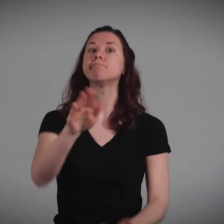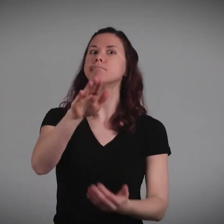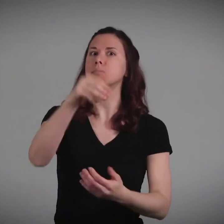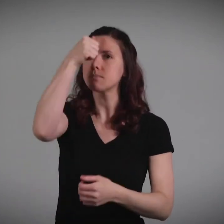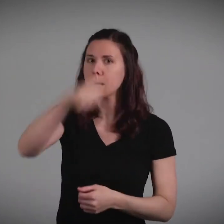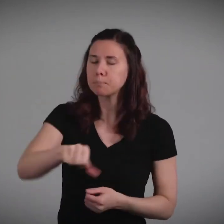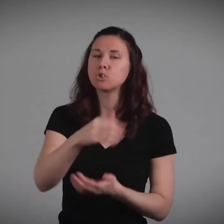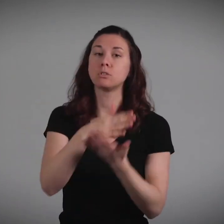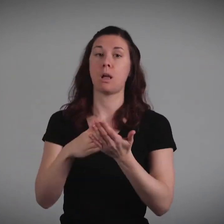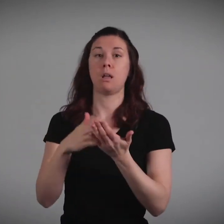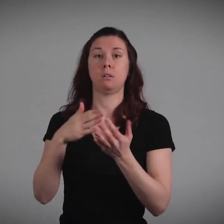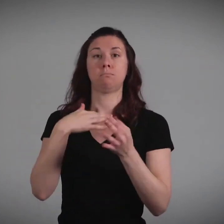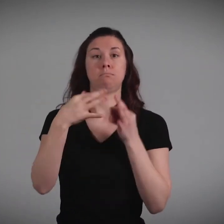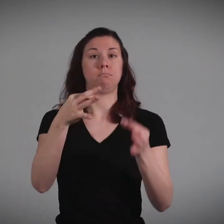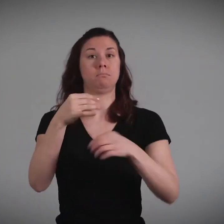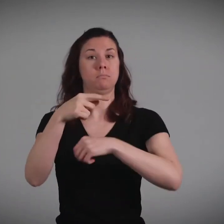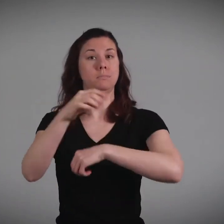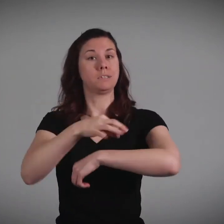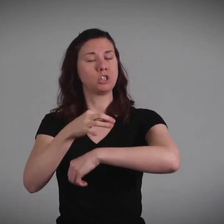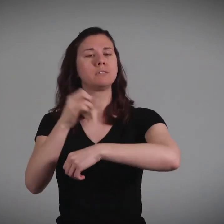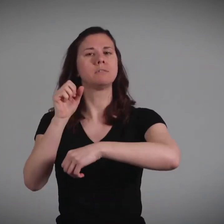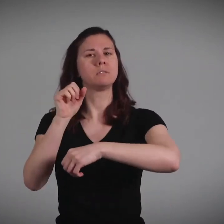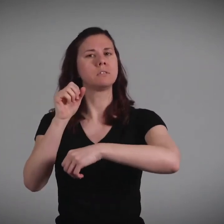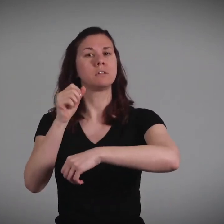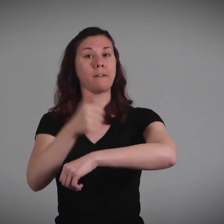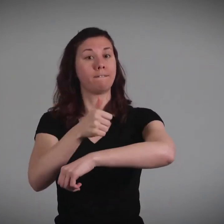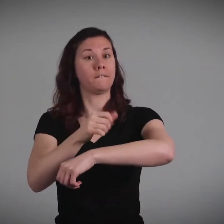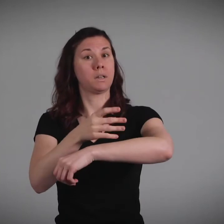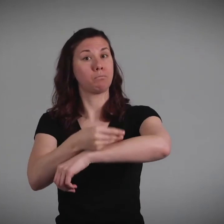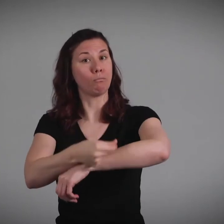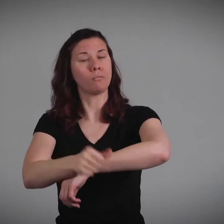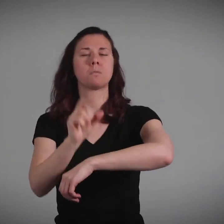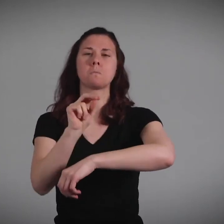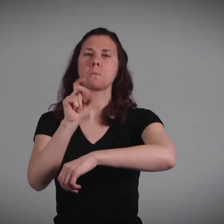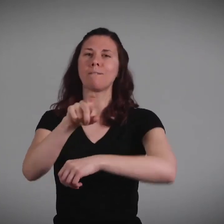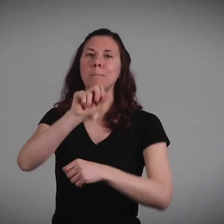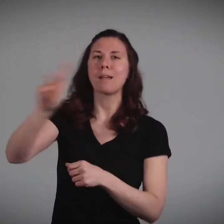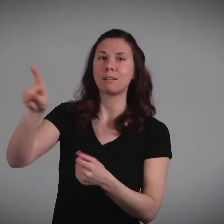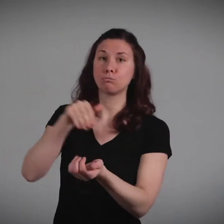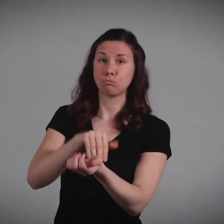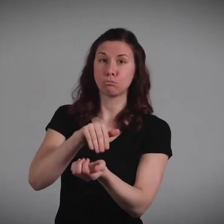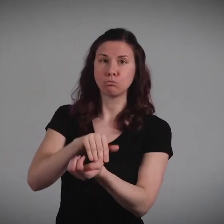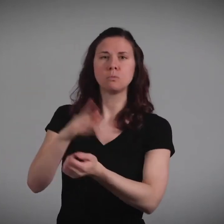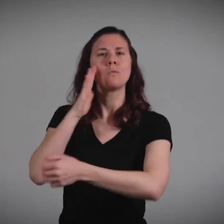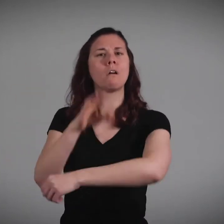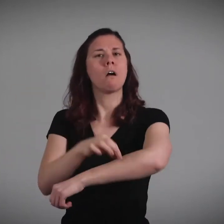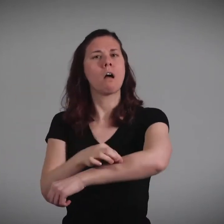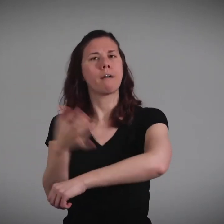Remember, some stitches and all staples require that you go back to the doctor to remove them.